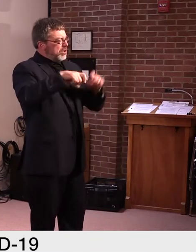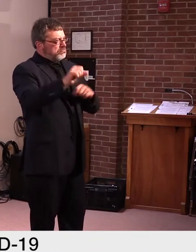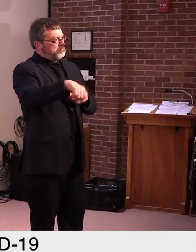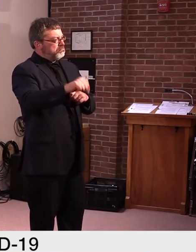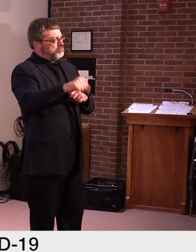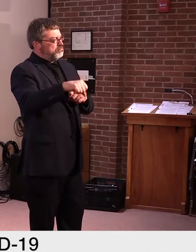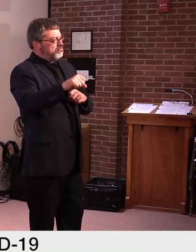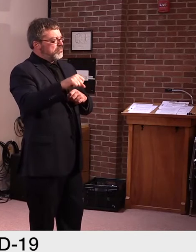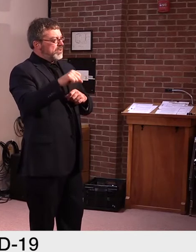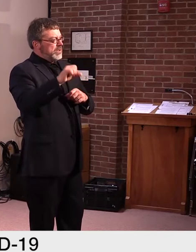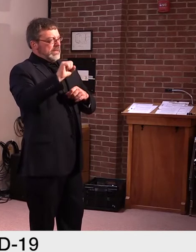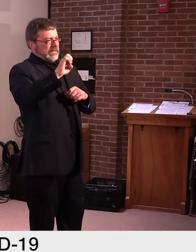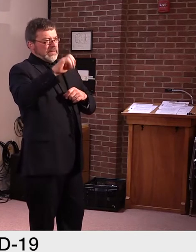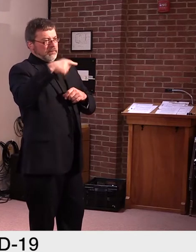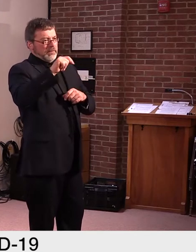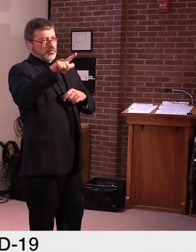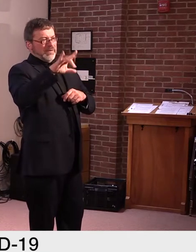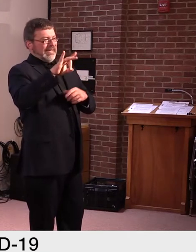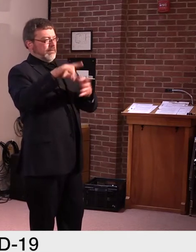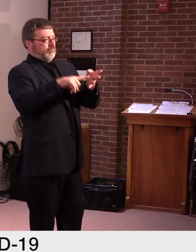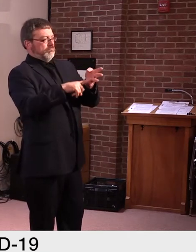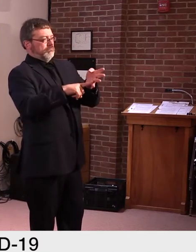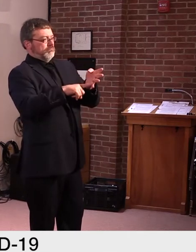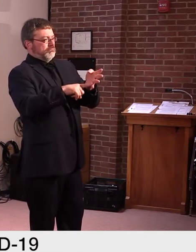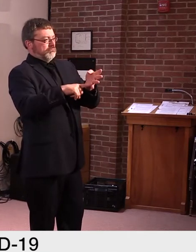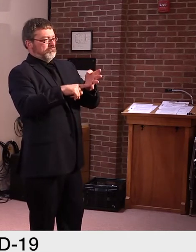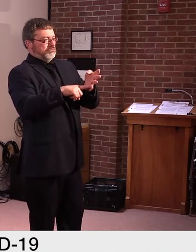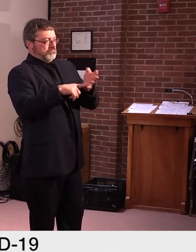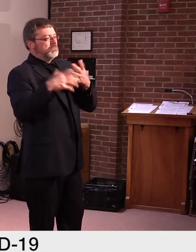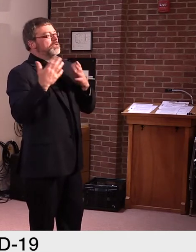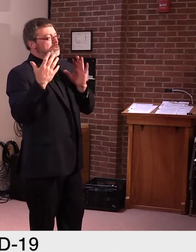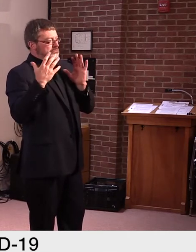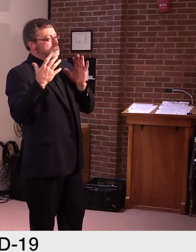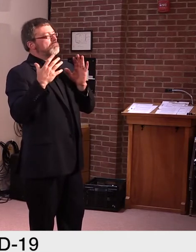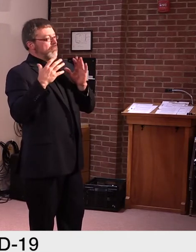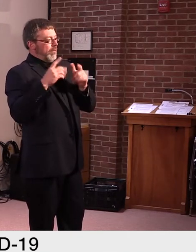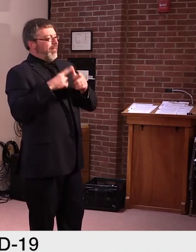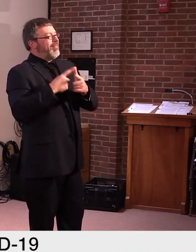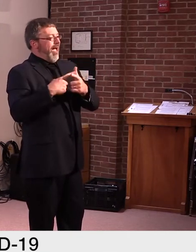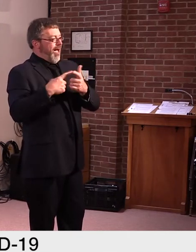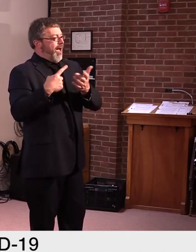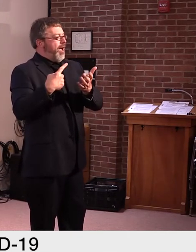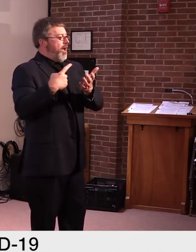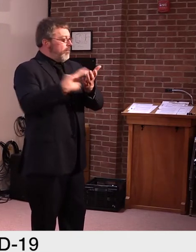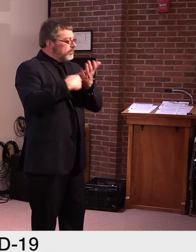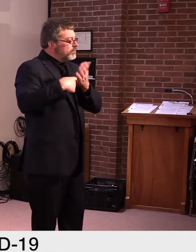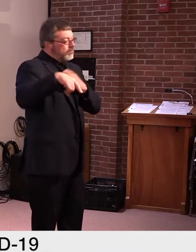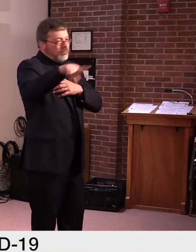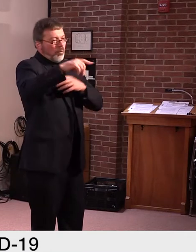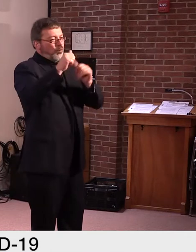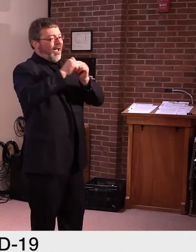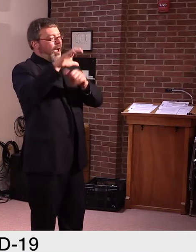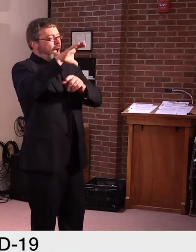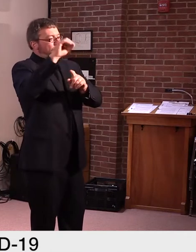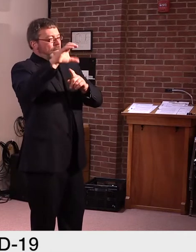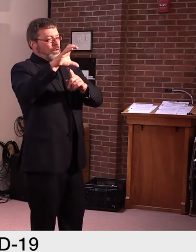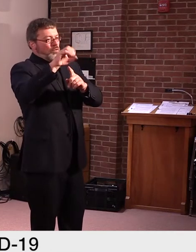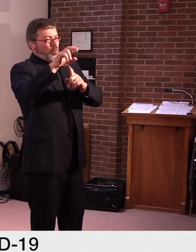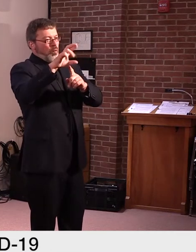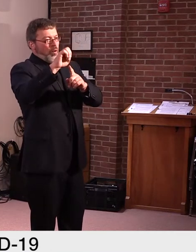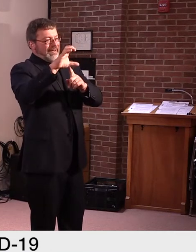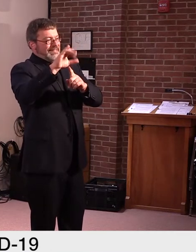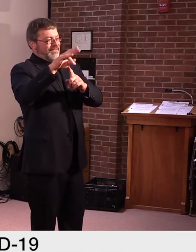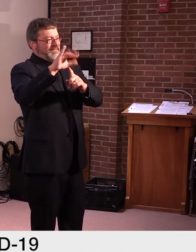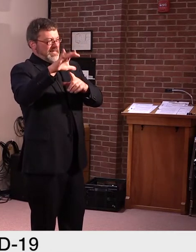28th. We're still in discussions with, uh, CoreCivic on making sure that we don't have spread